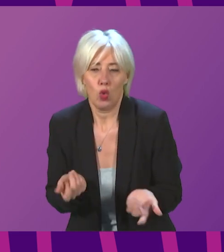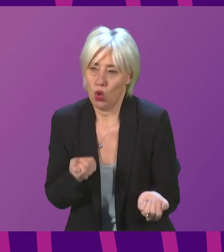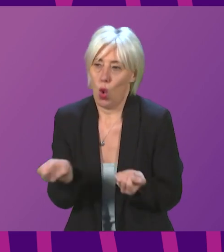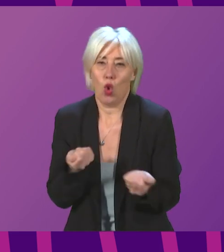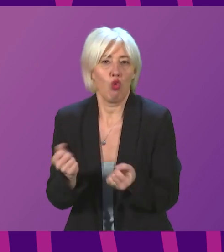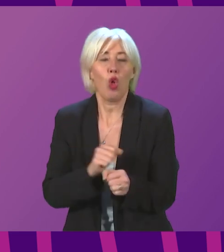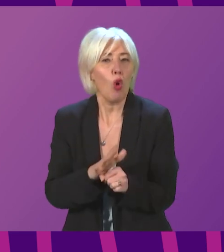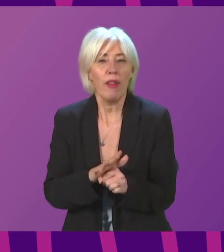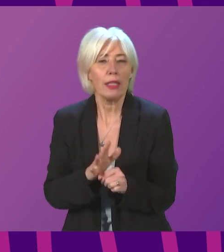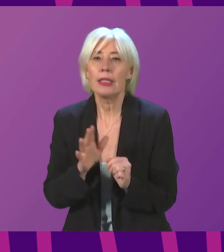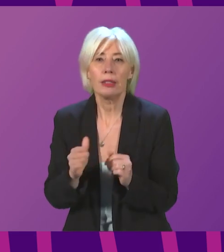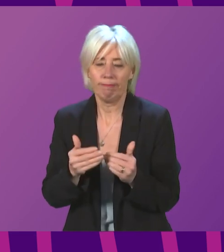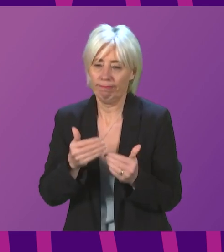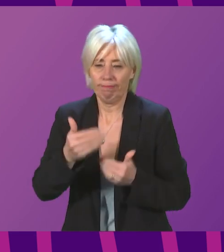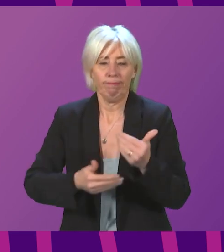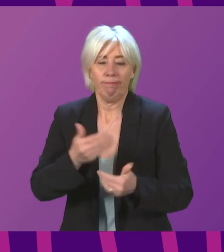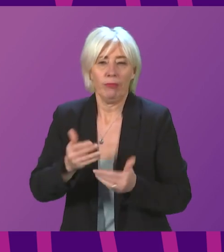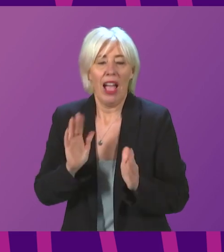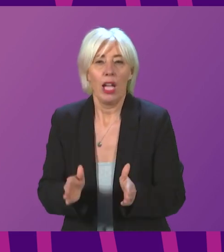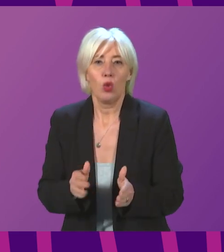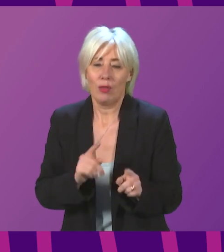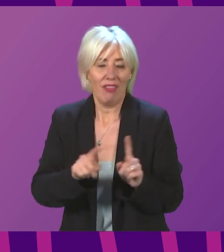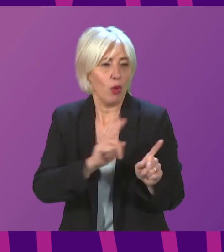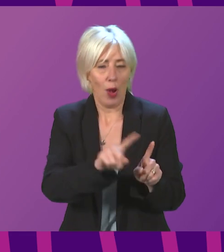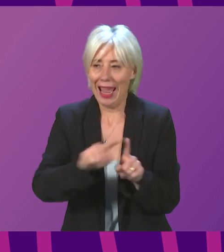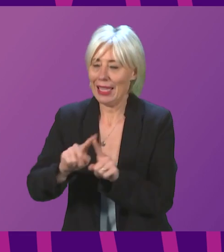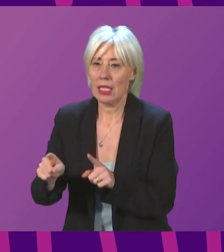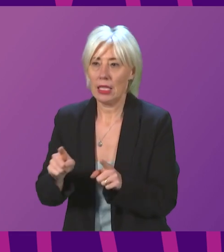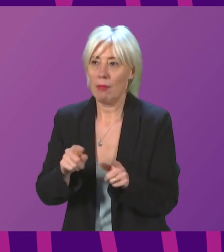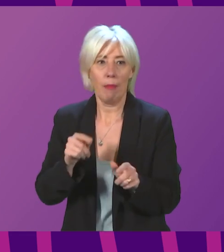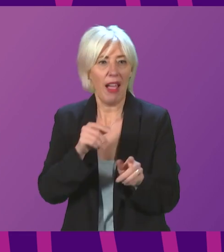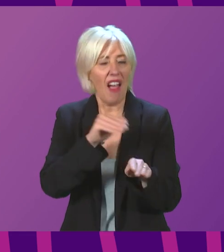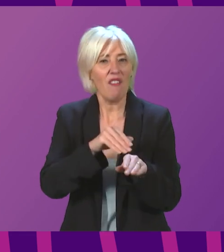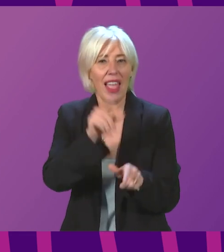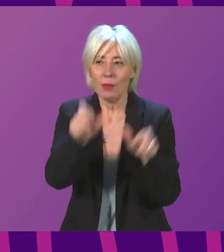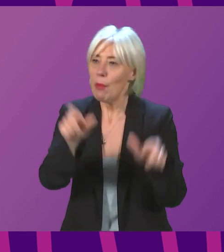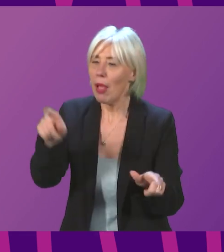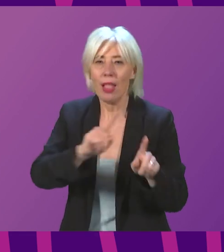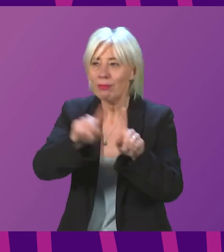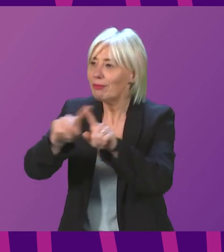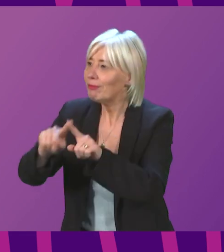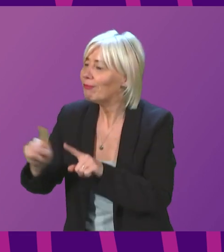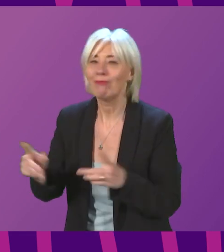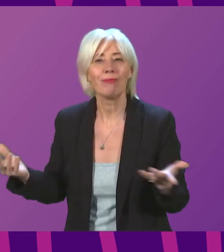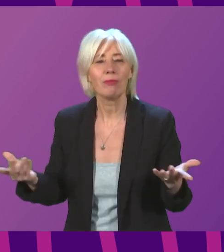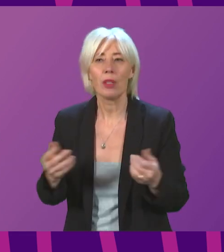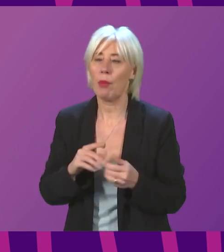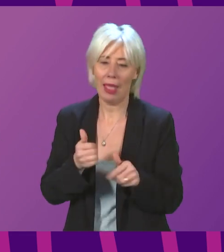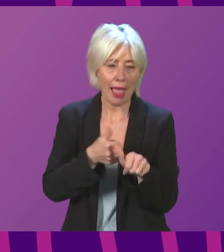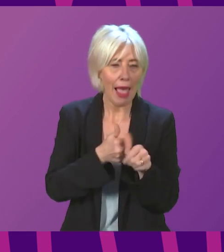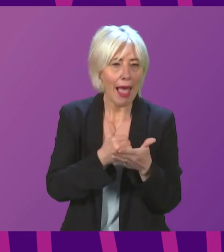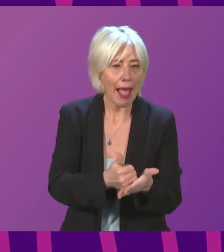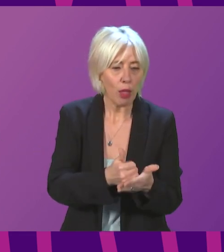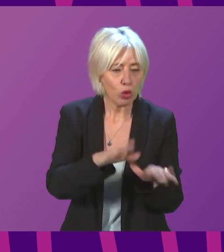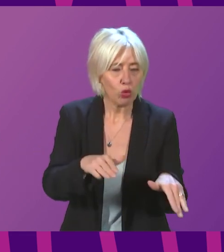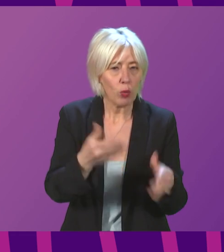COVID and in many different ways because many people have been affected in many different ways we are seeking to support, whether that is to help children catch up